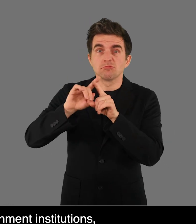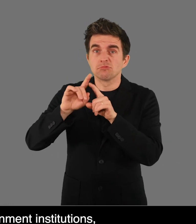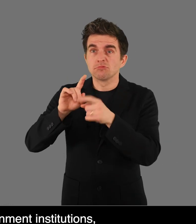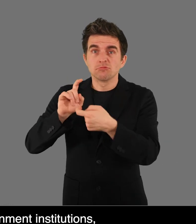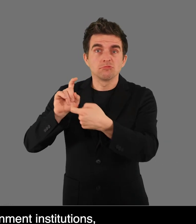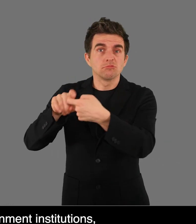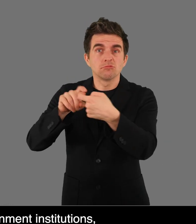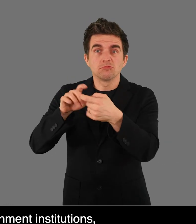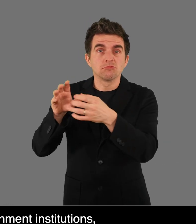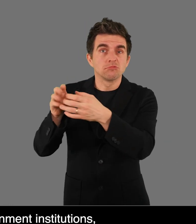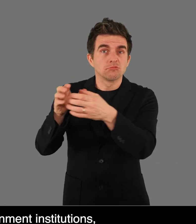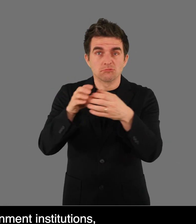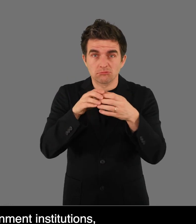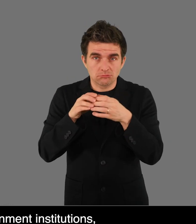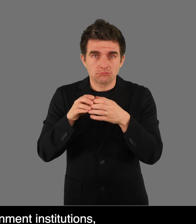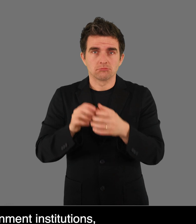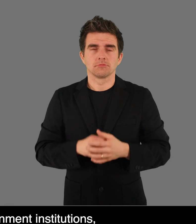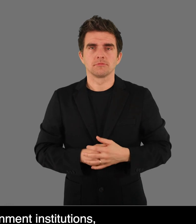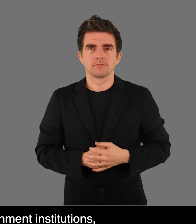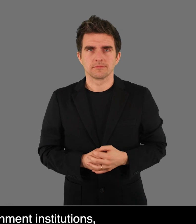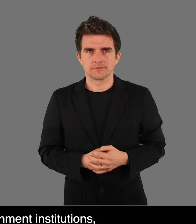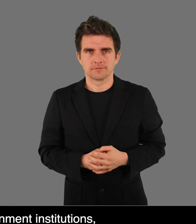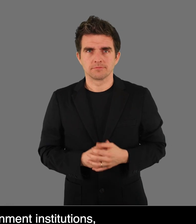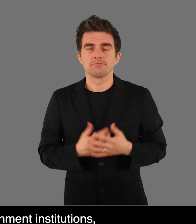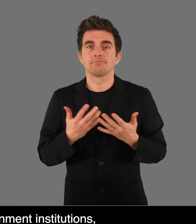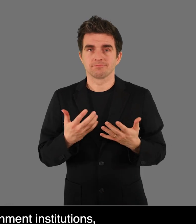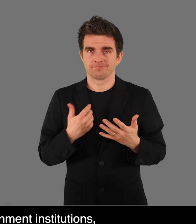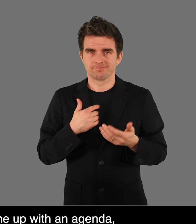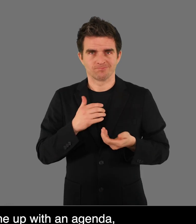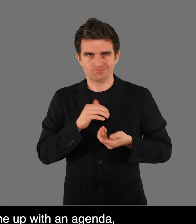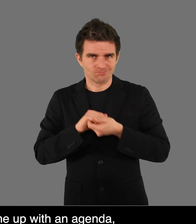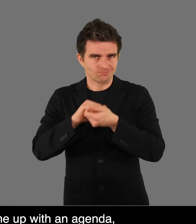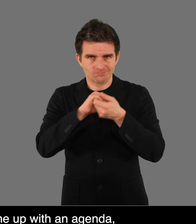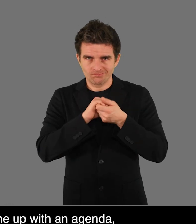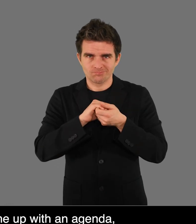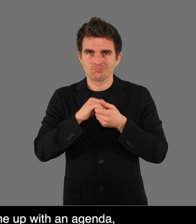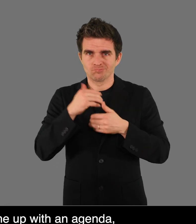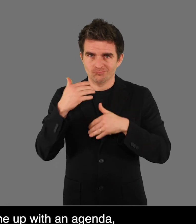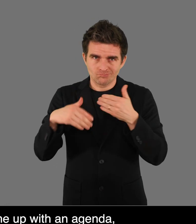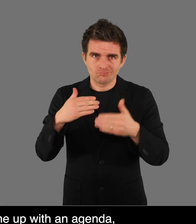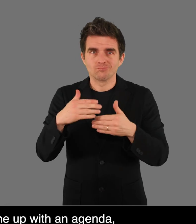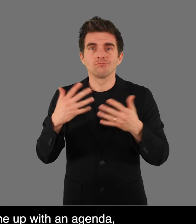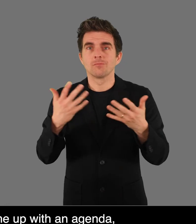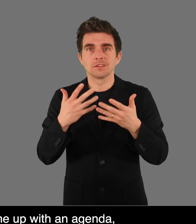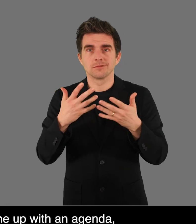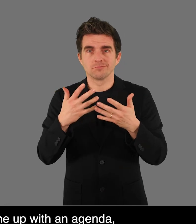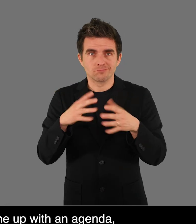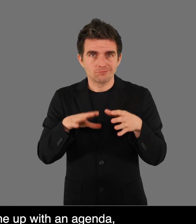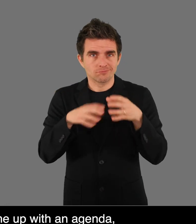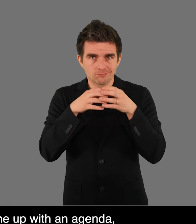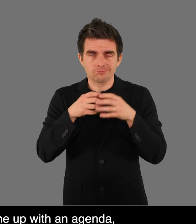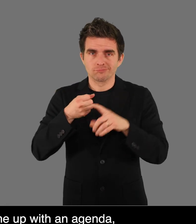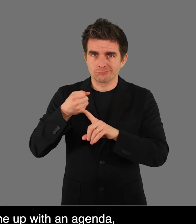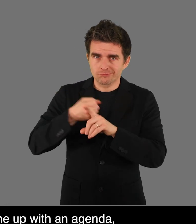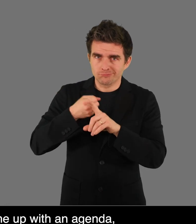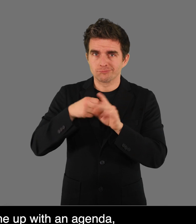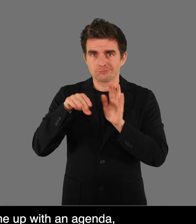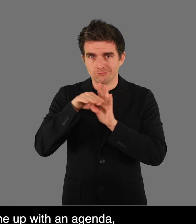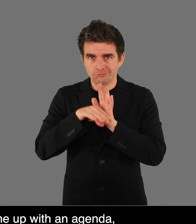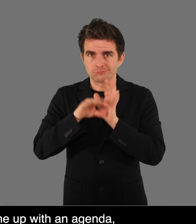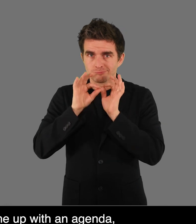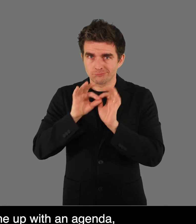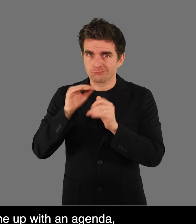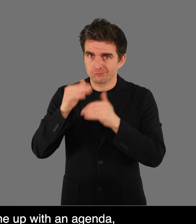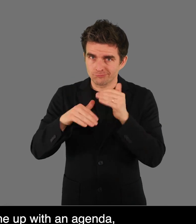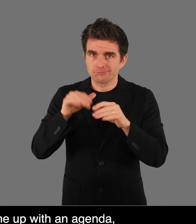Ministry, Departments and Agencies. That way we have a collective and